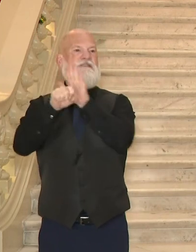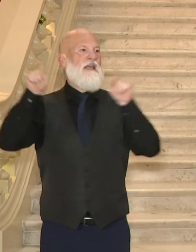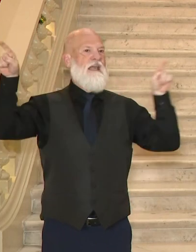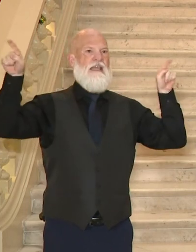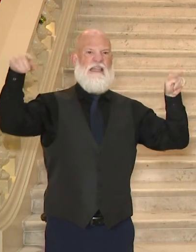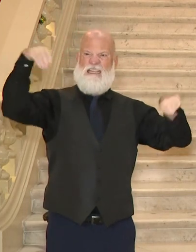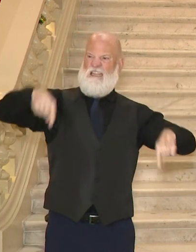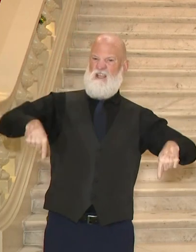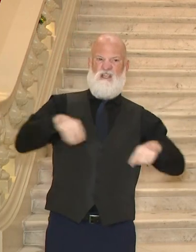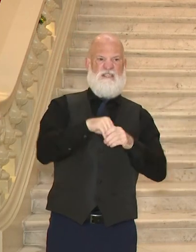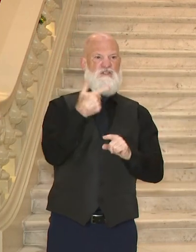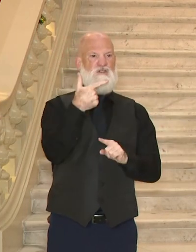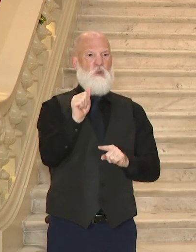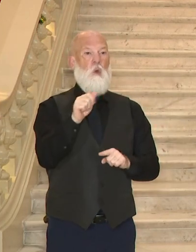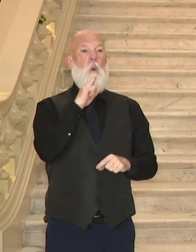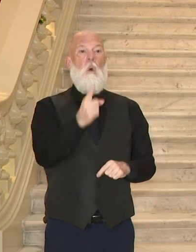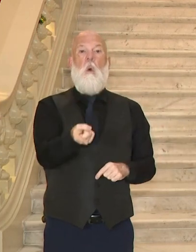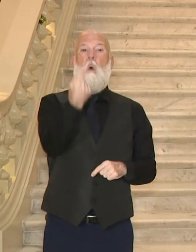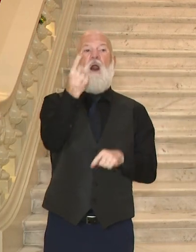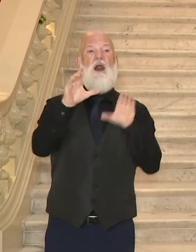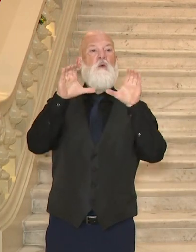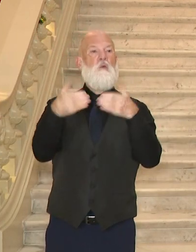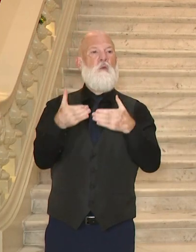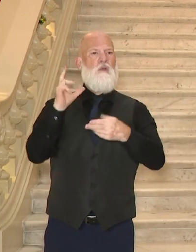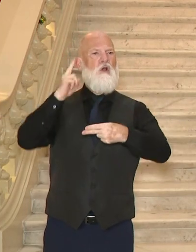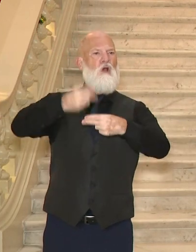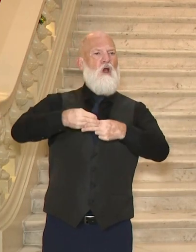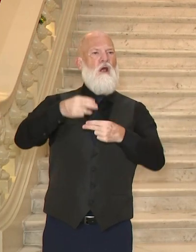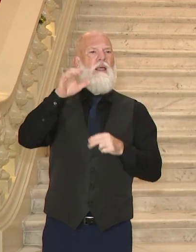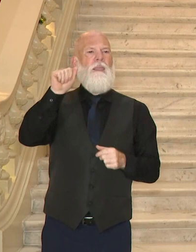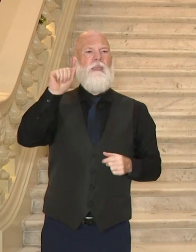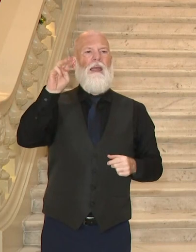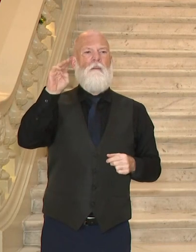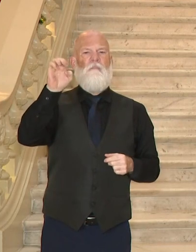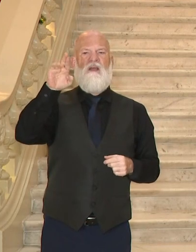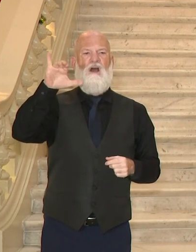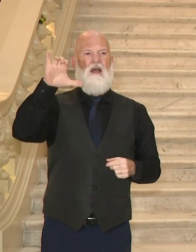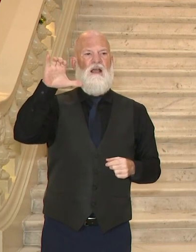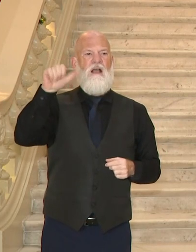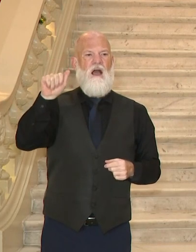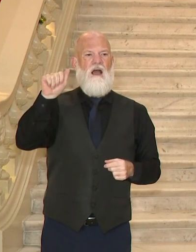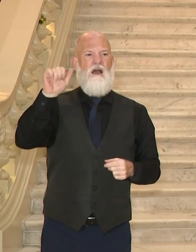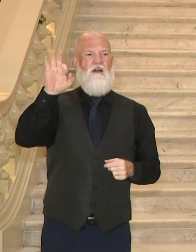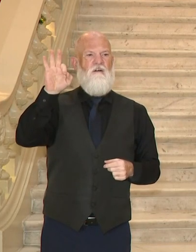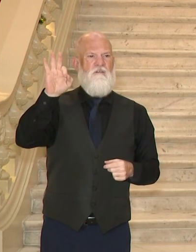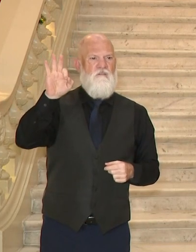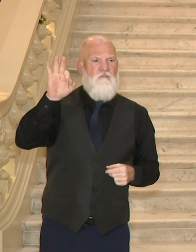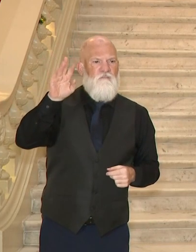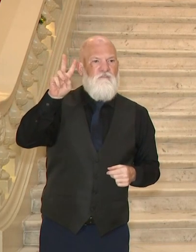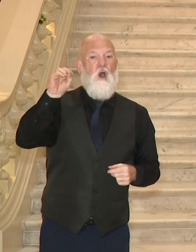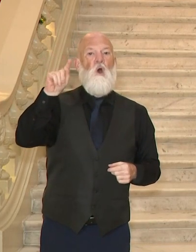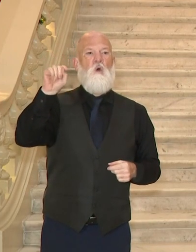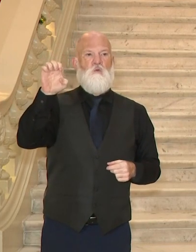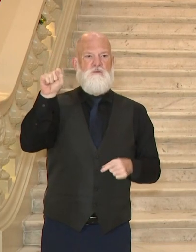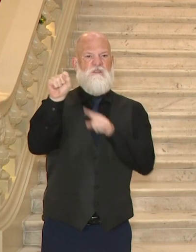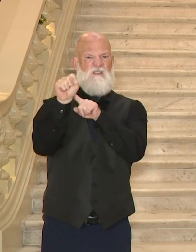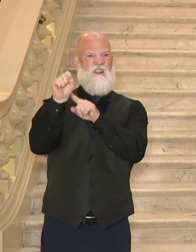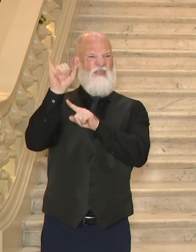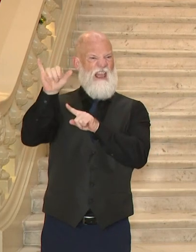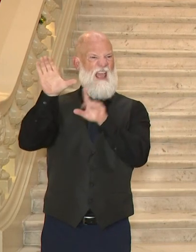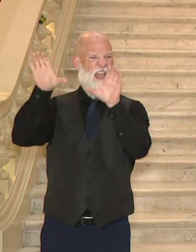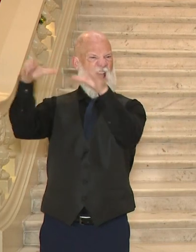America Votes, who is sending absentee ballot applications to people at addresses where they have not lived